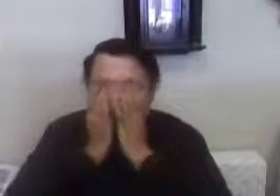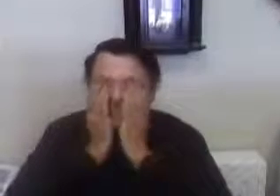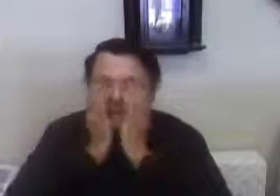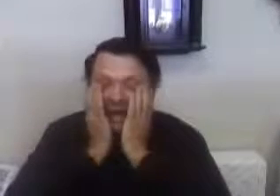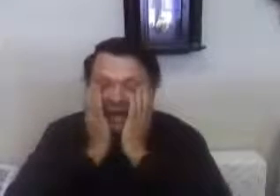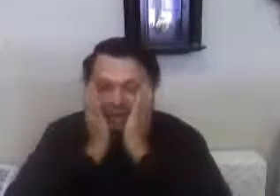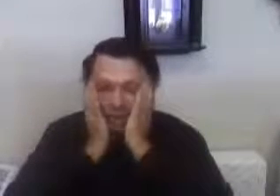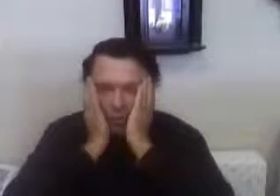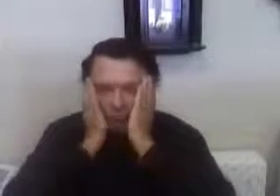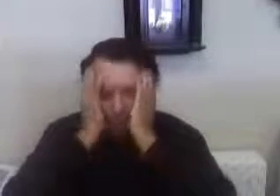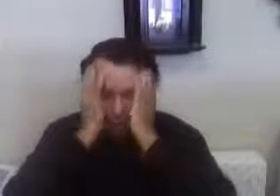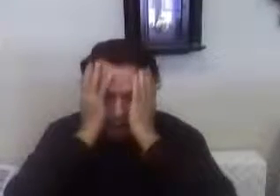How does it work?